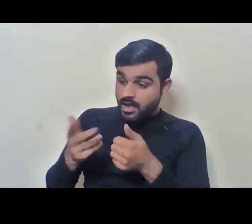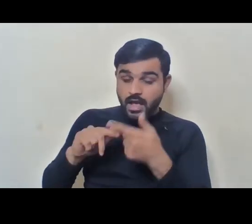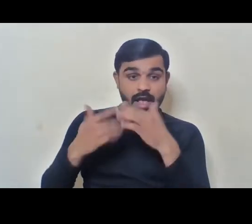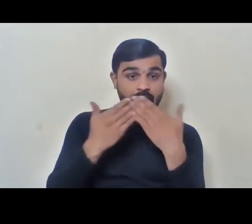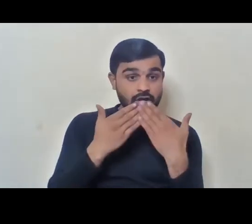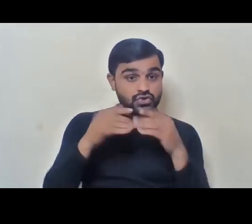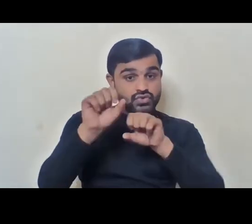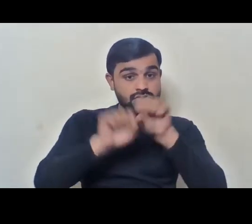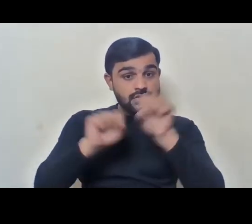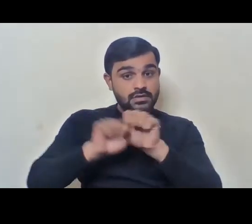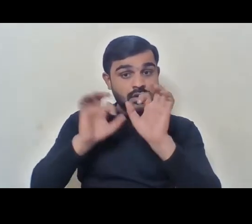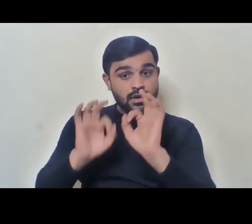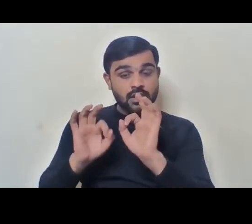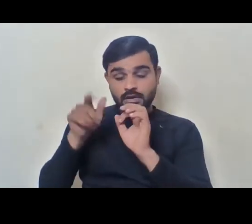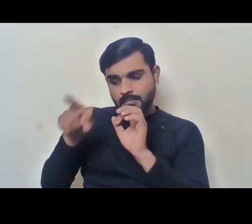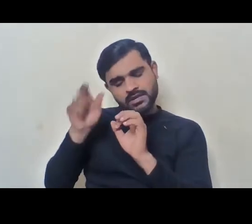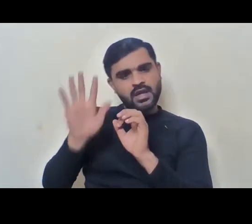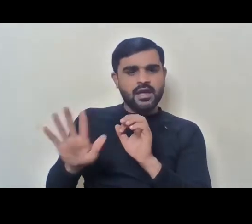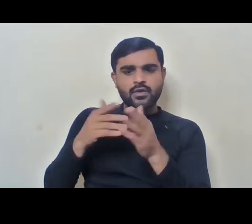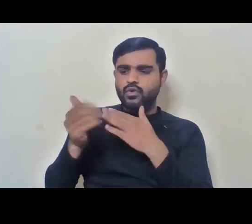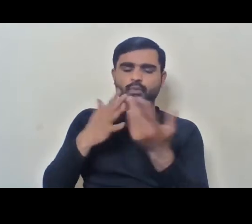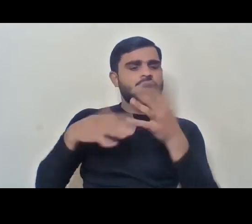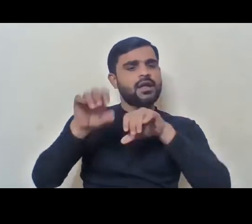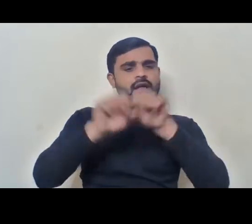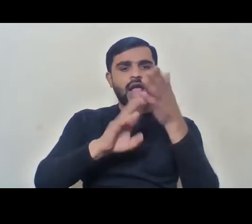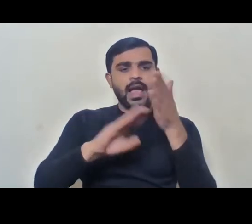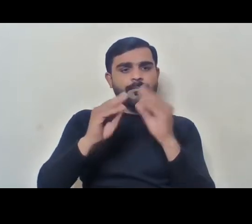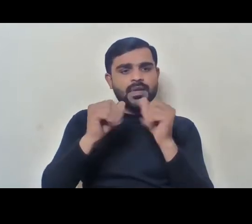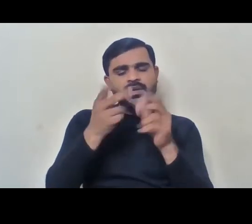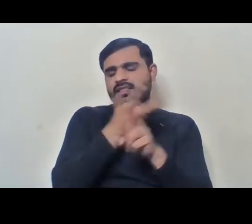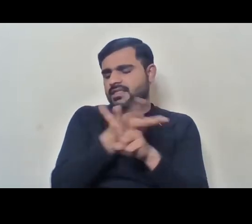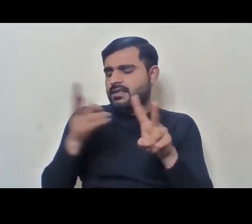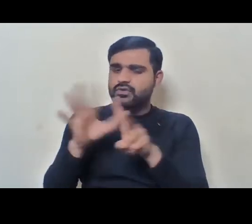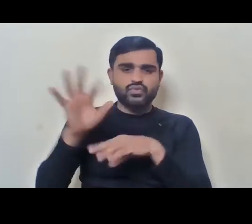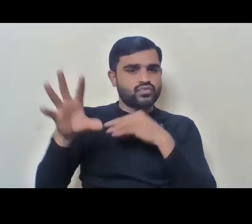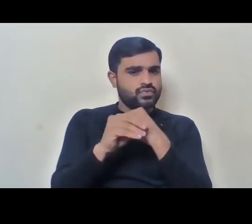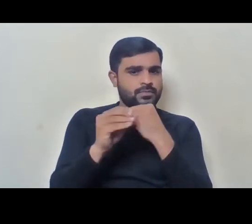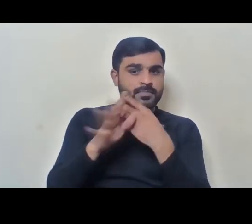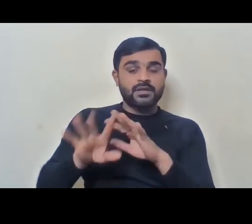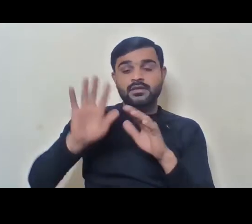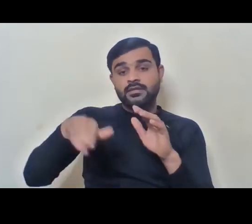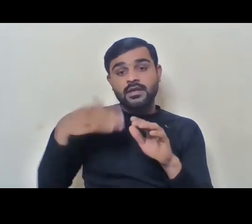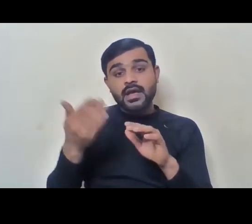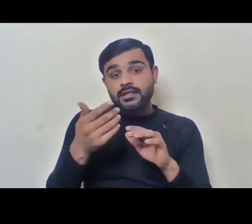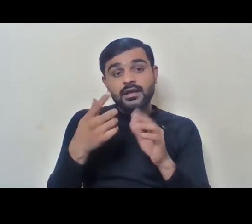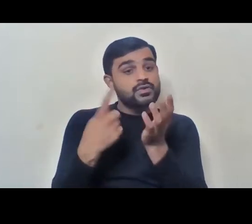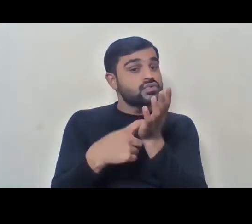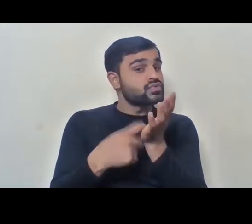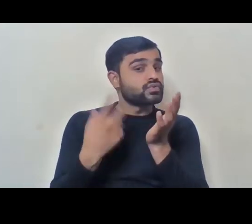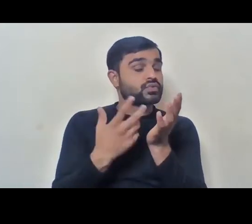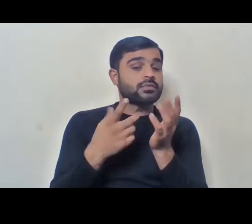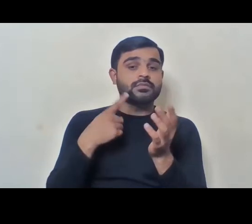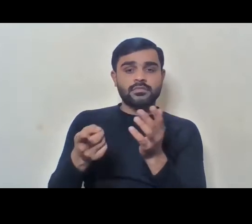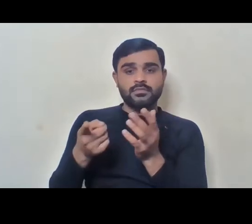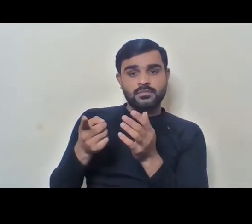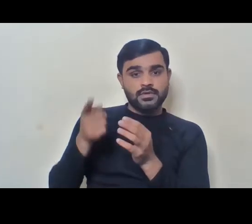qualifications, which this person had whatever degree MBA, etc, this person had it. And then the other condition was that you should